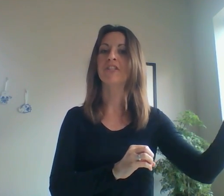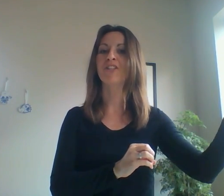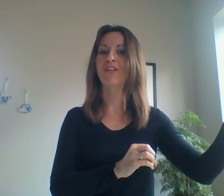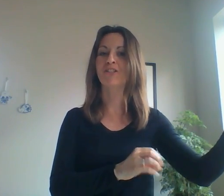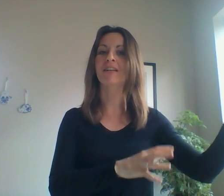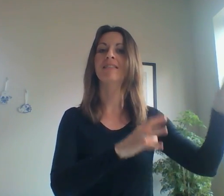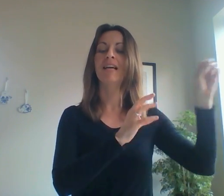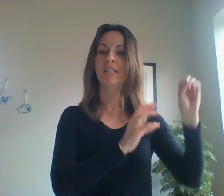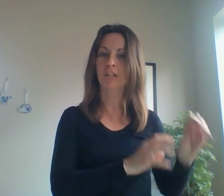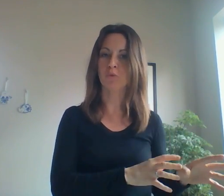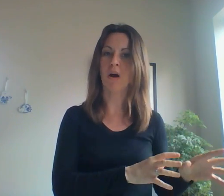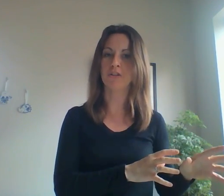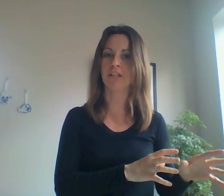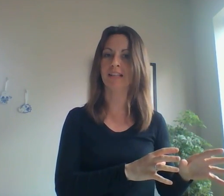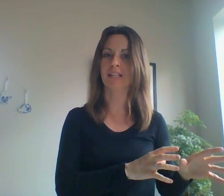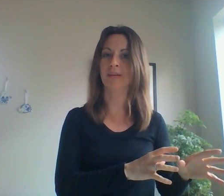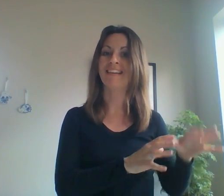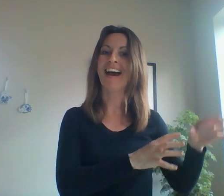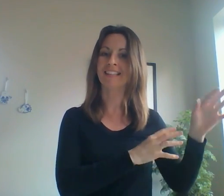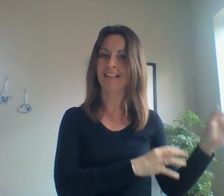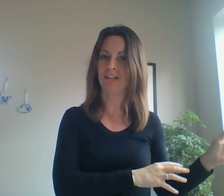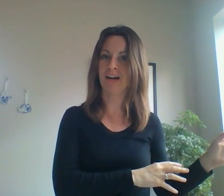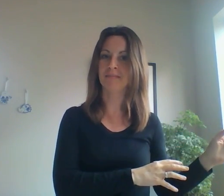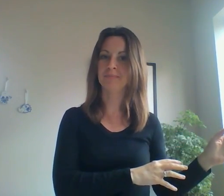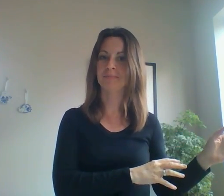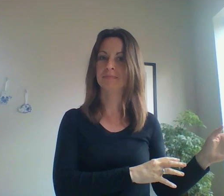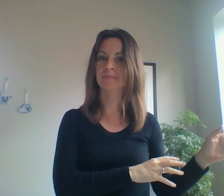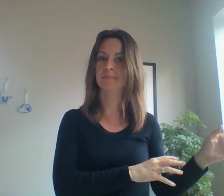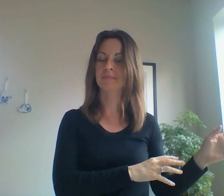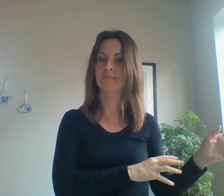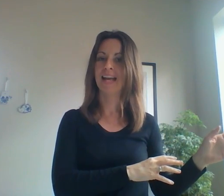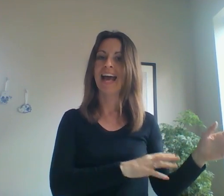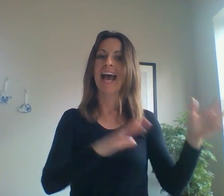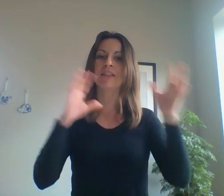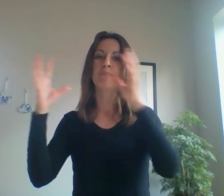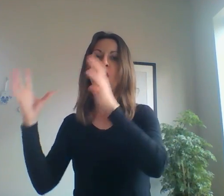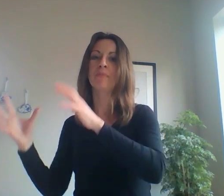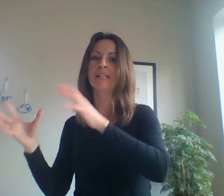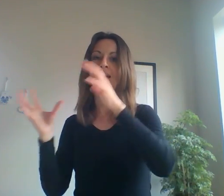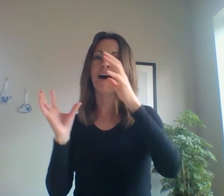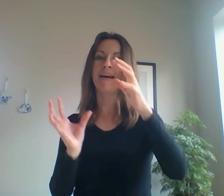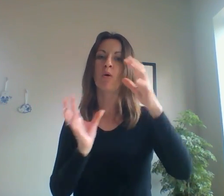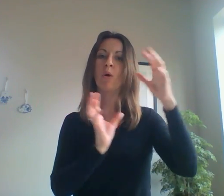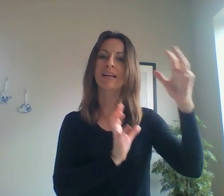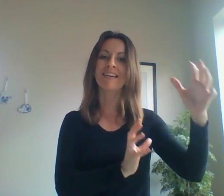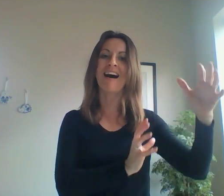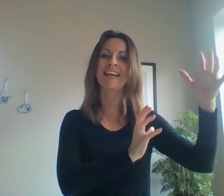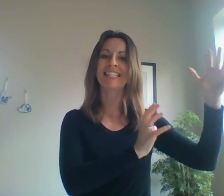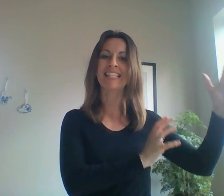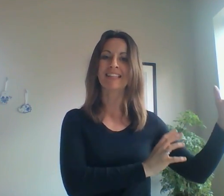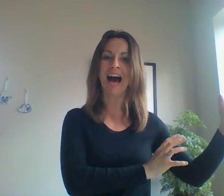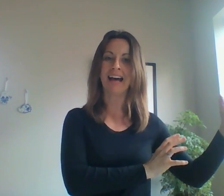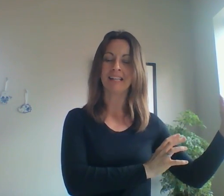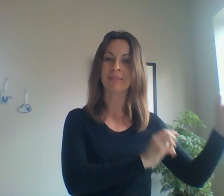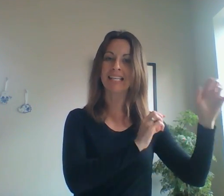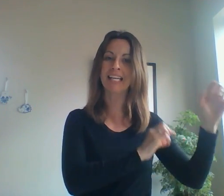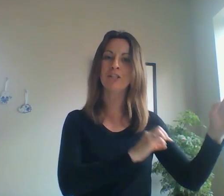detergent, dishwashing liquid, etc. And the moment I organize these items into